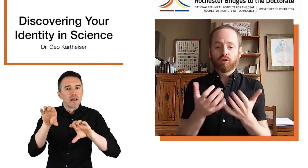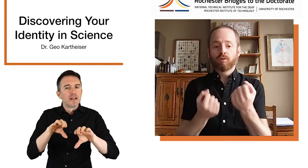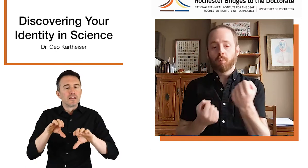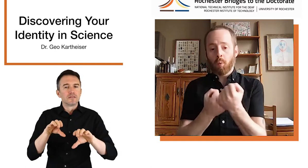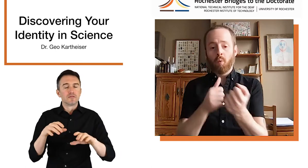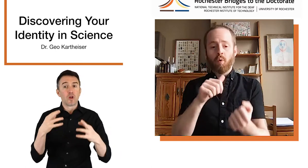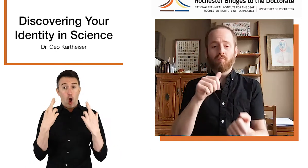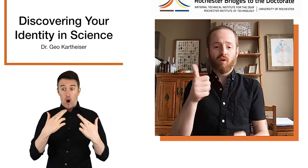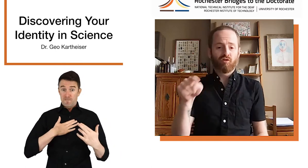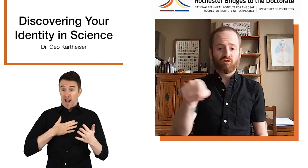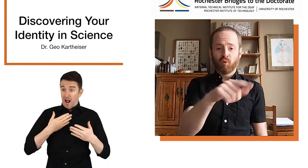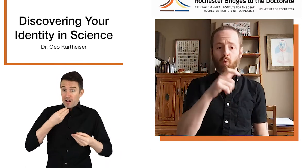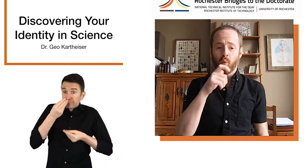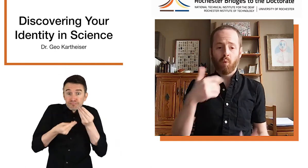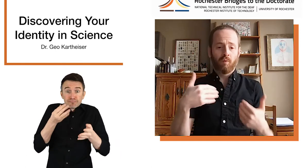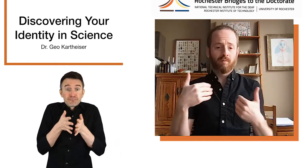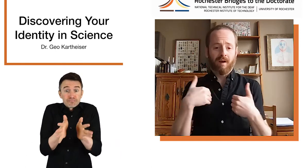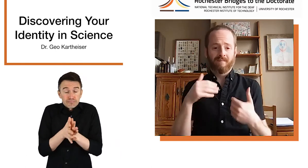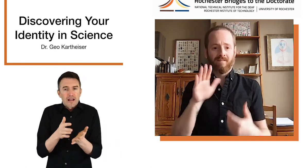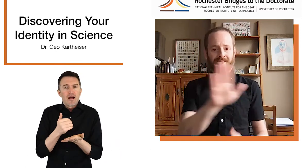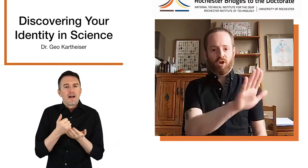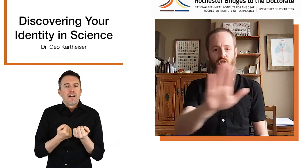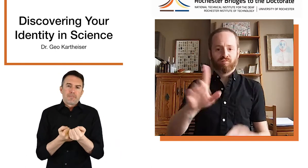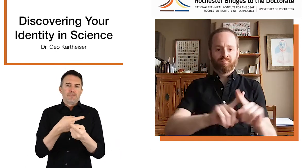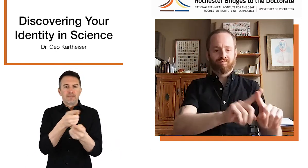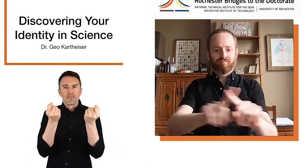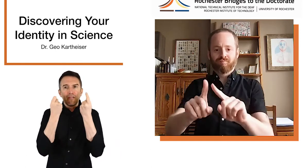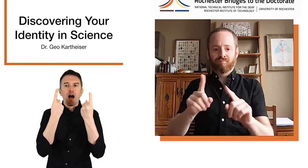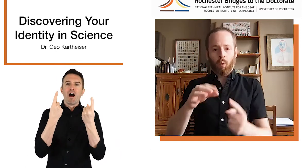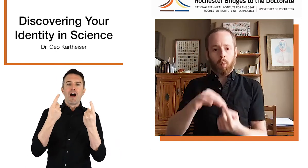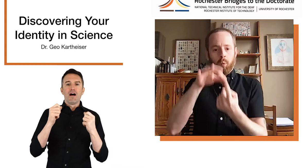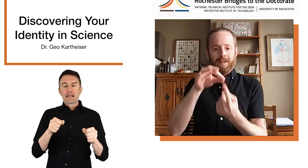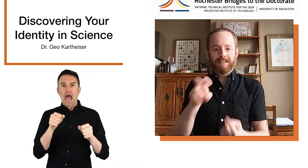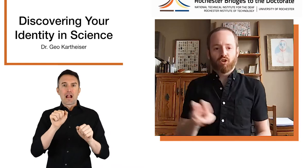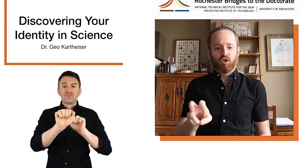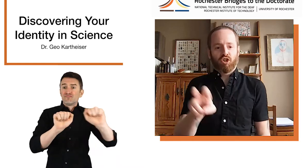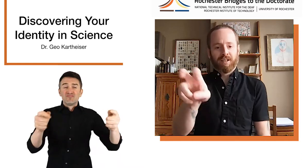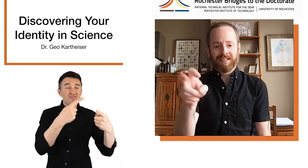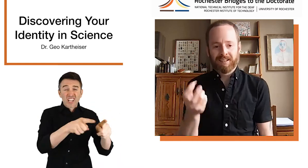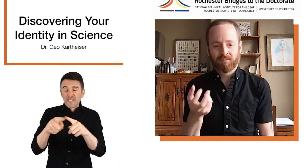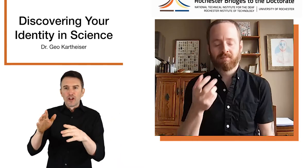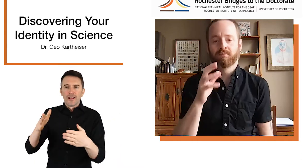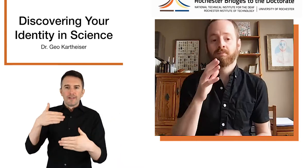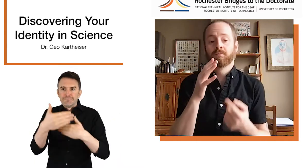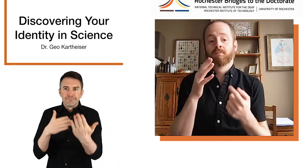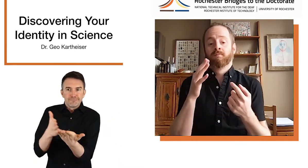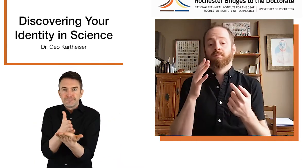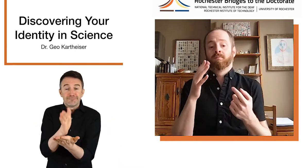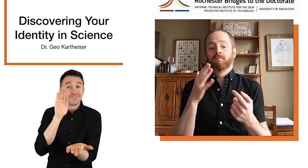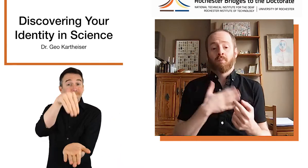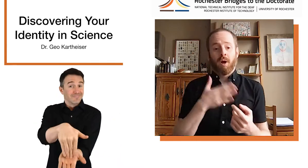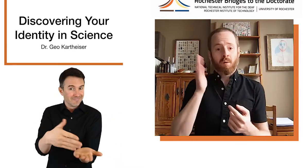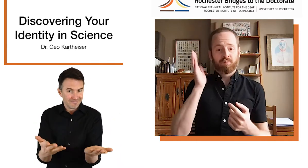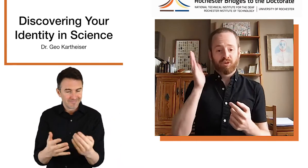And I want to encourage and support others who are on their unique journeys to discovering their own